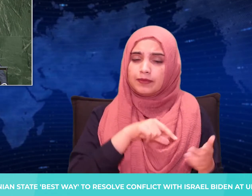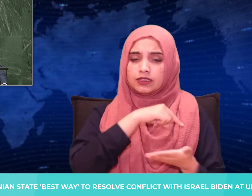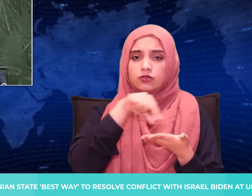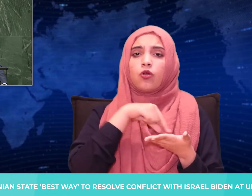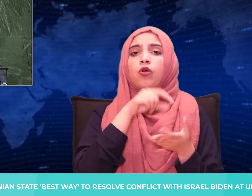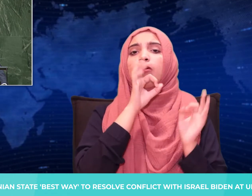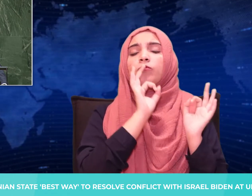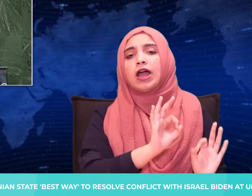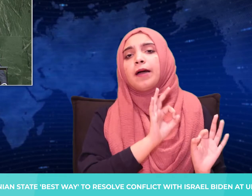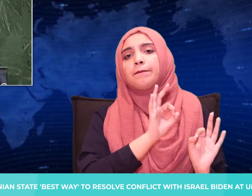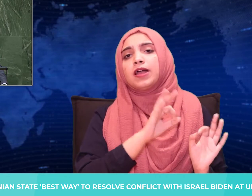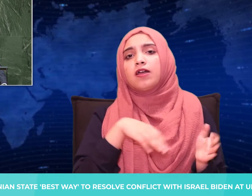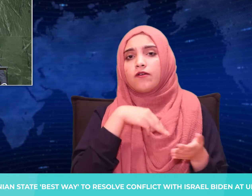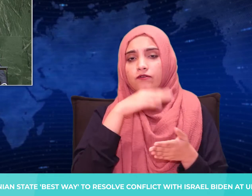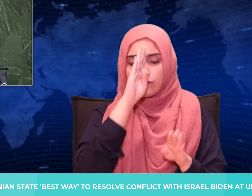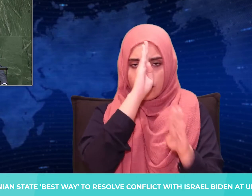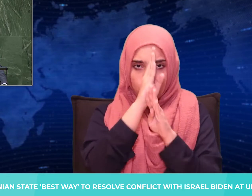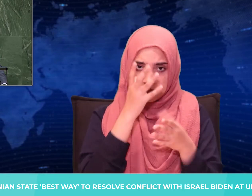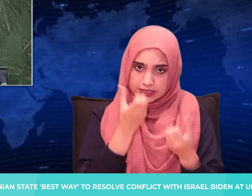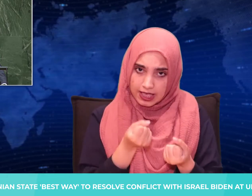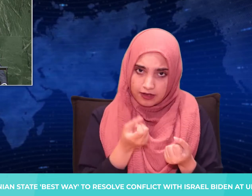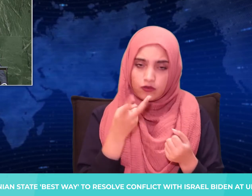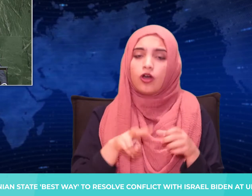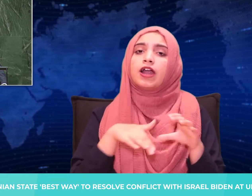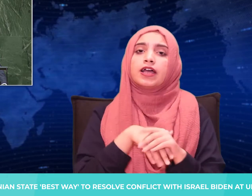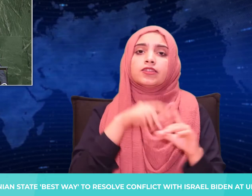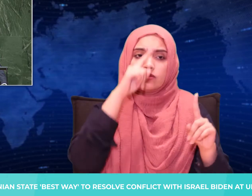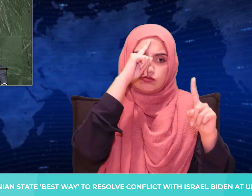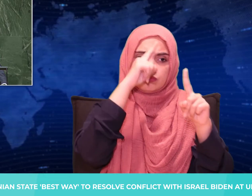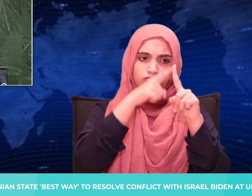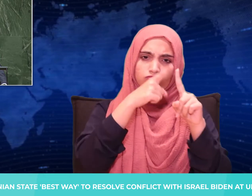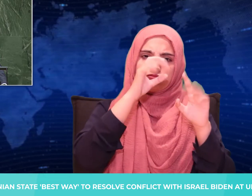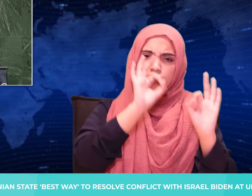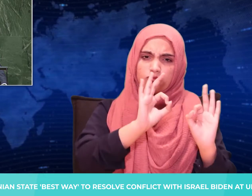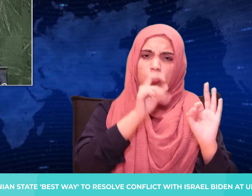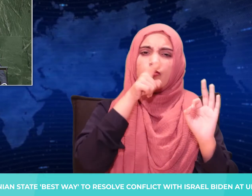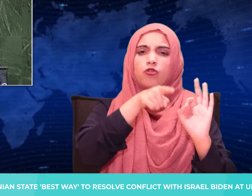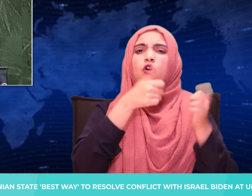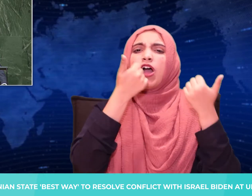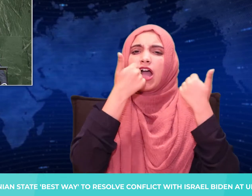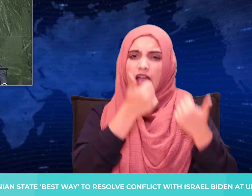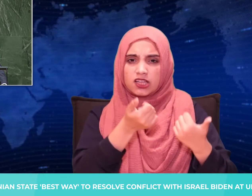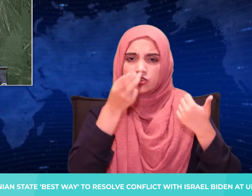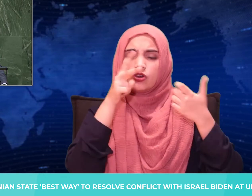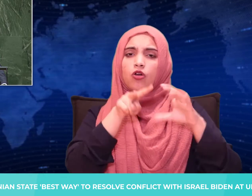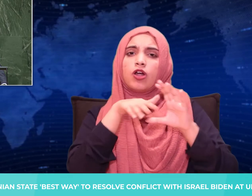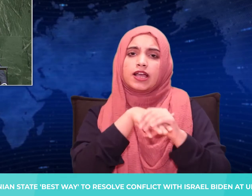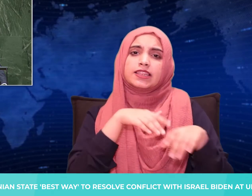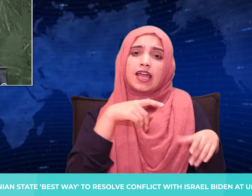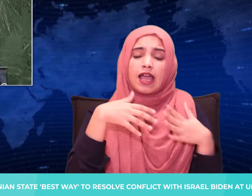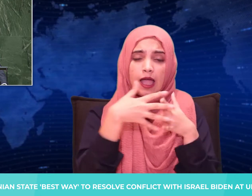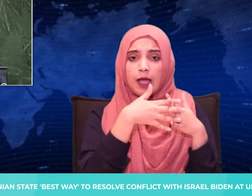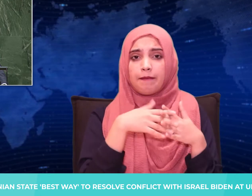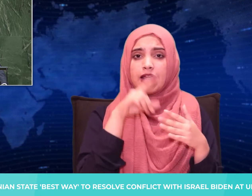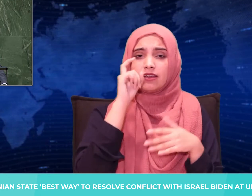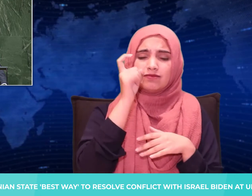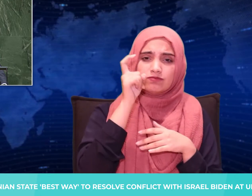Biden vowed to defend vital U.S. interests, but said the mission must be clear and achievable